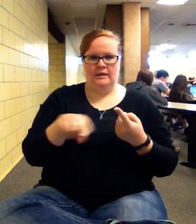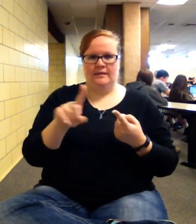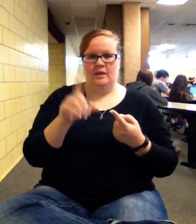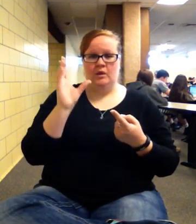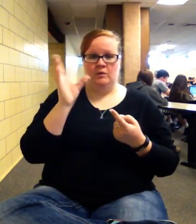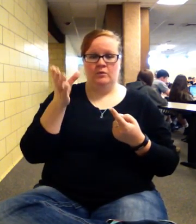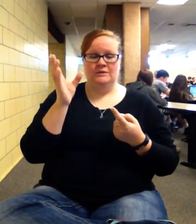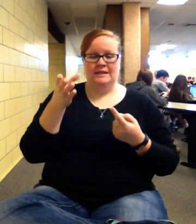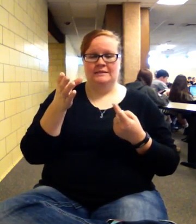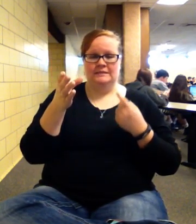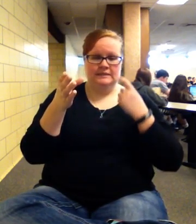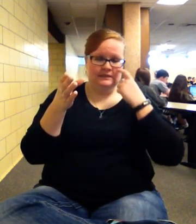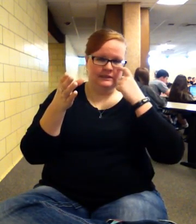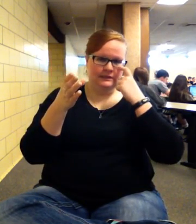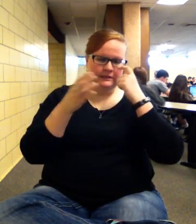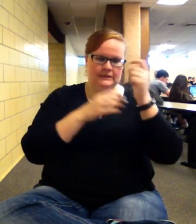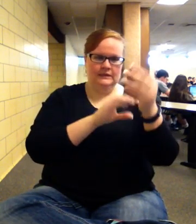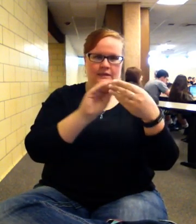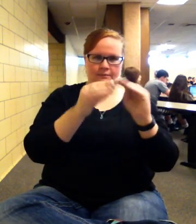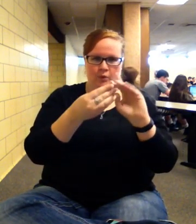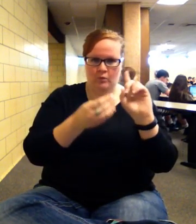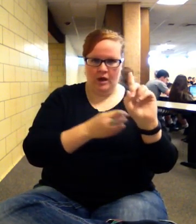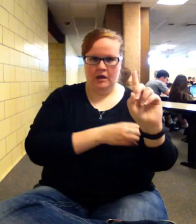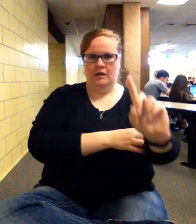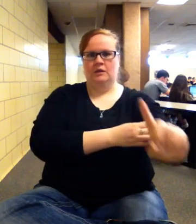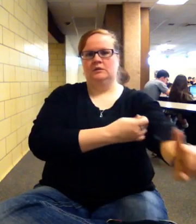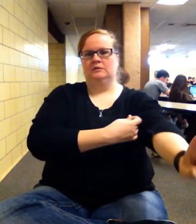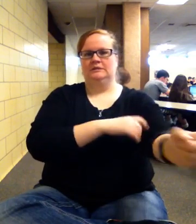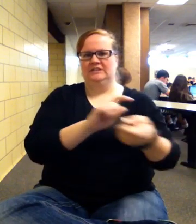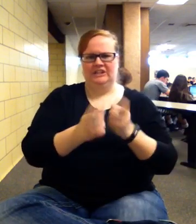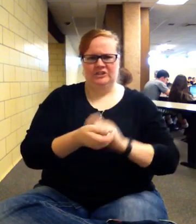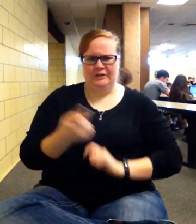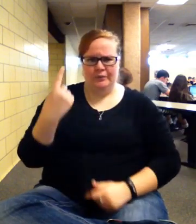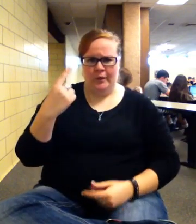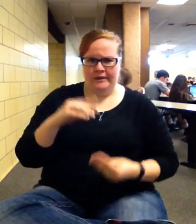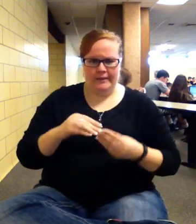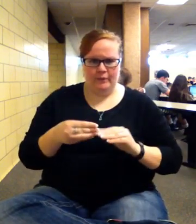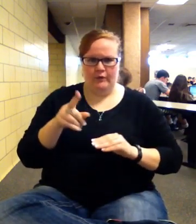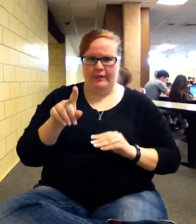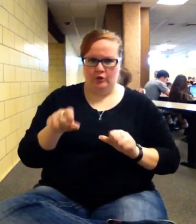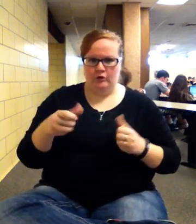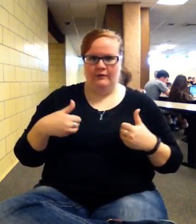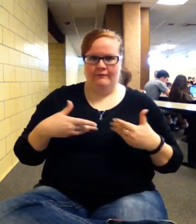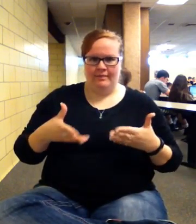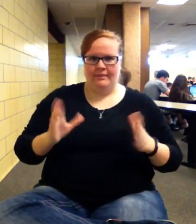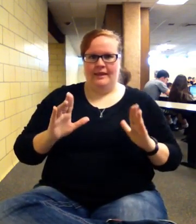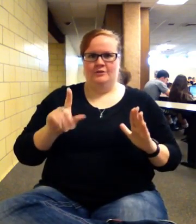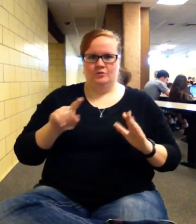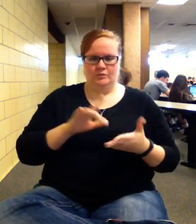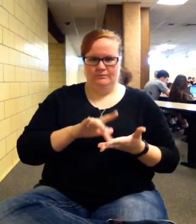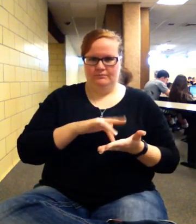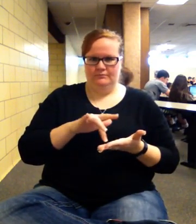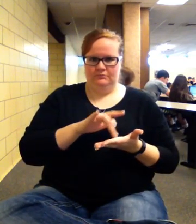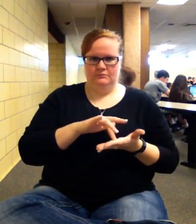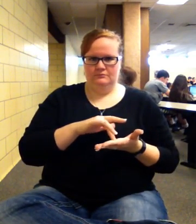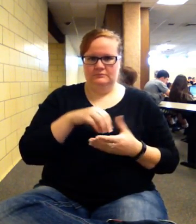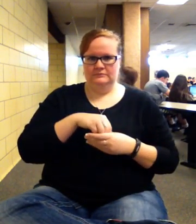number one, they just changed my number on you, they could have just let you calculate the internal rate of return at number one, but that's okay.